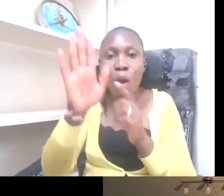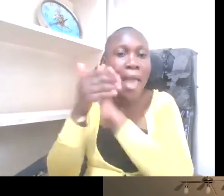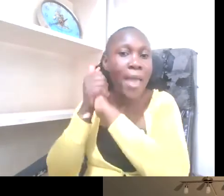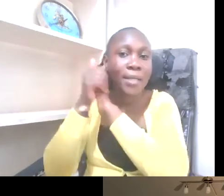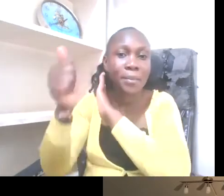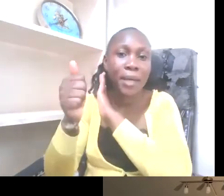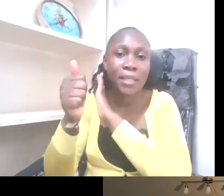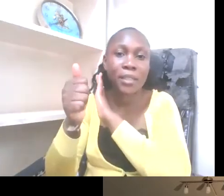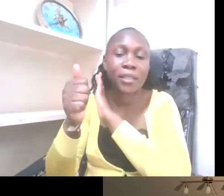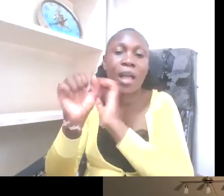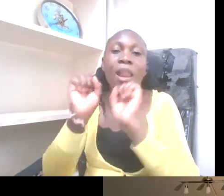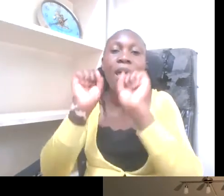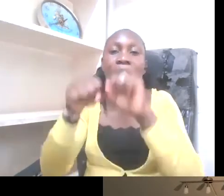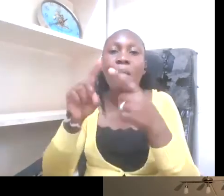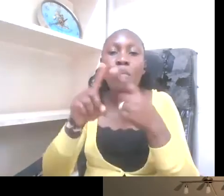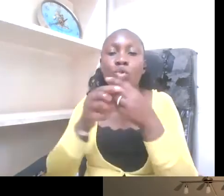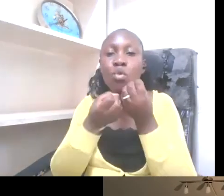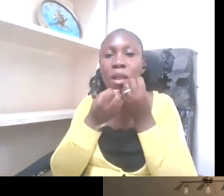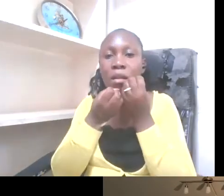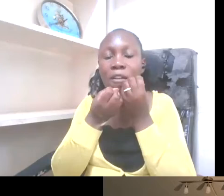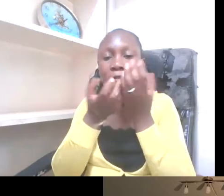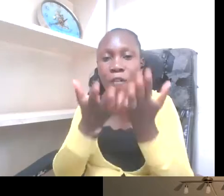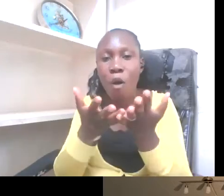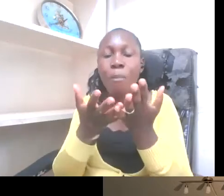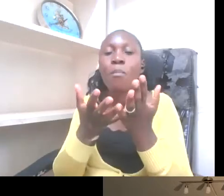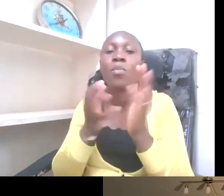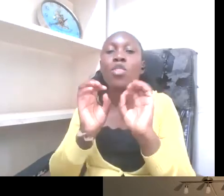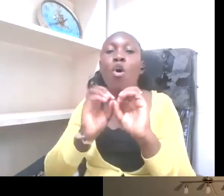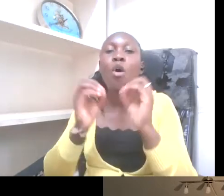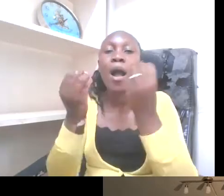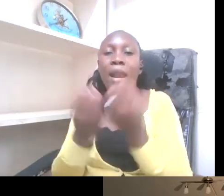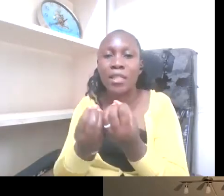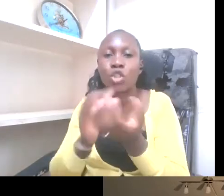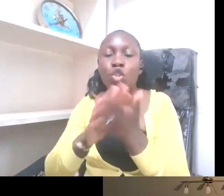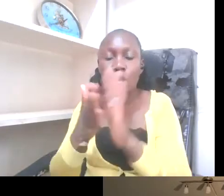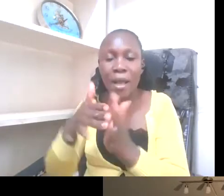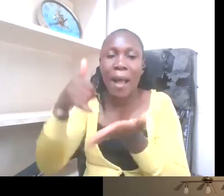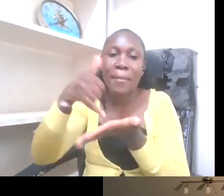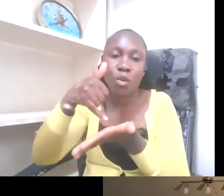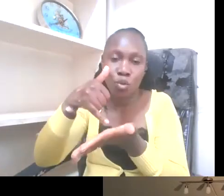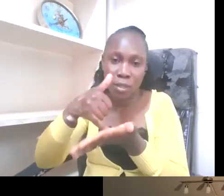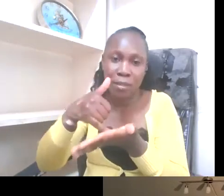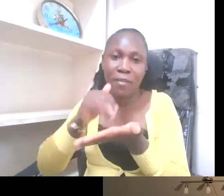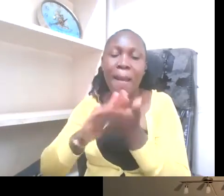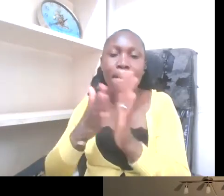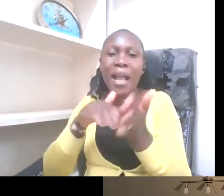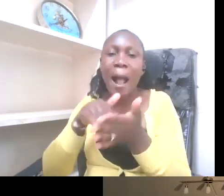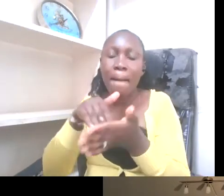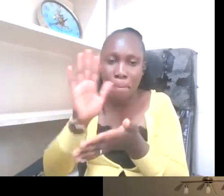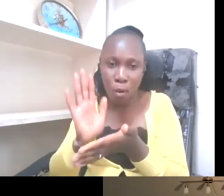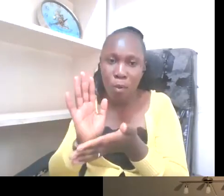inform the organization as a whole to be inclusive and become more and more so. So